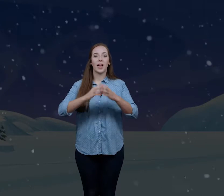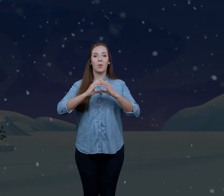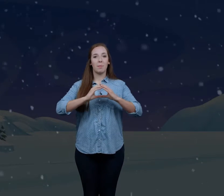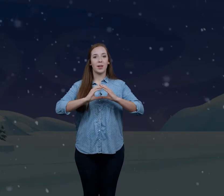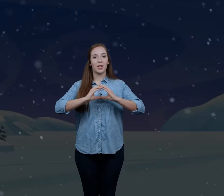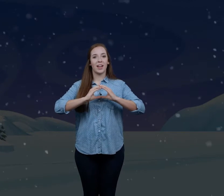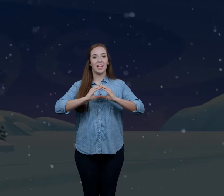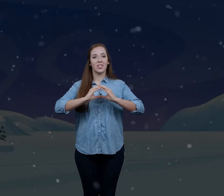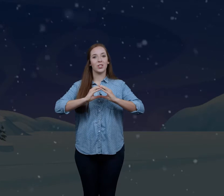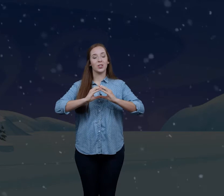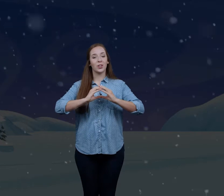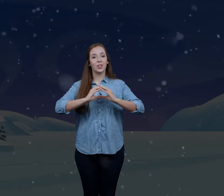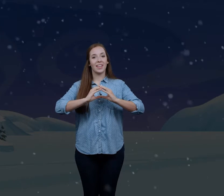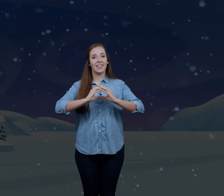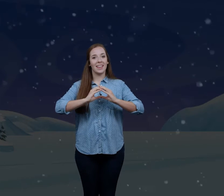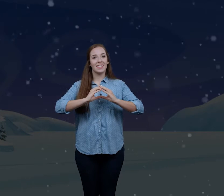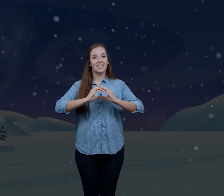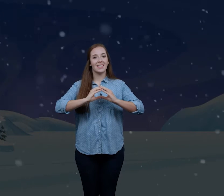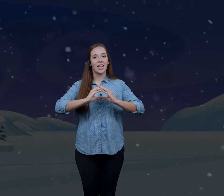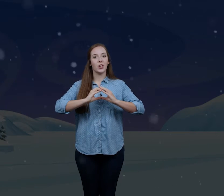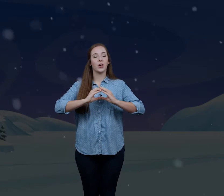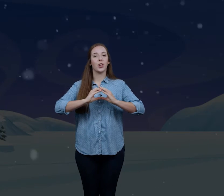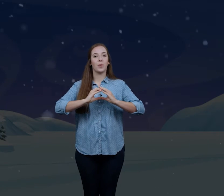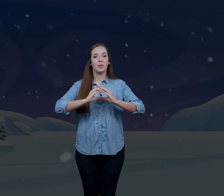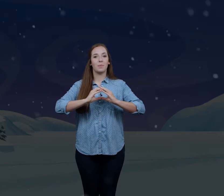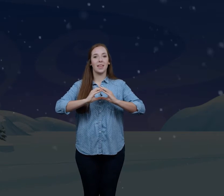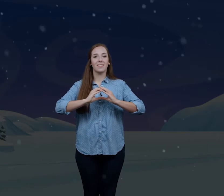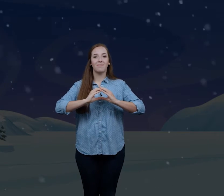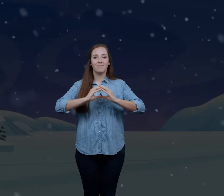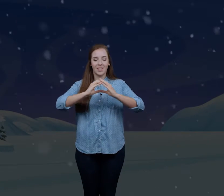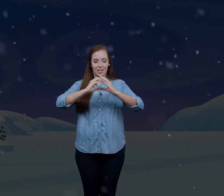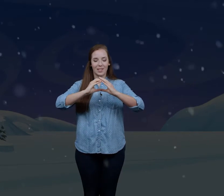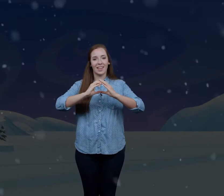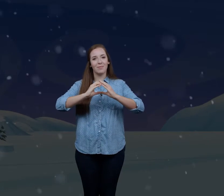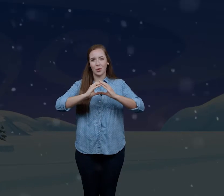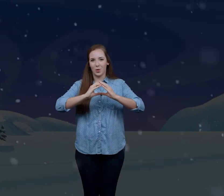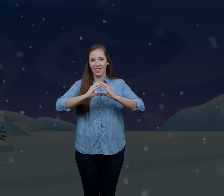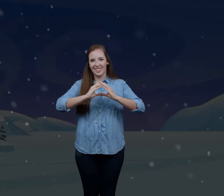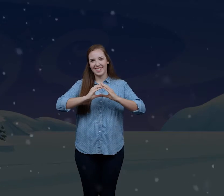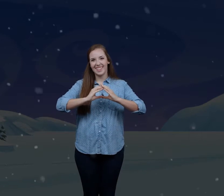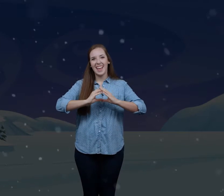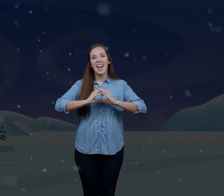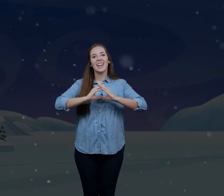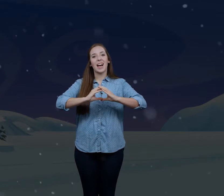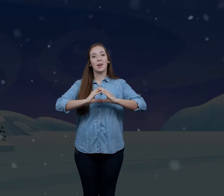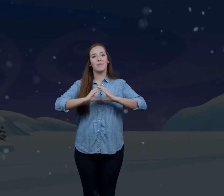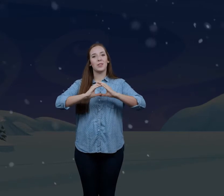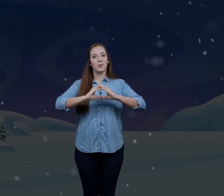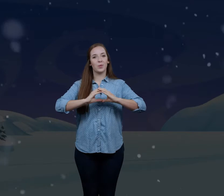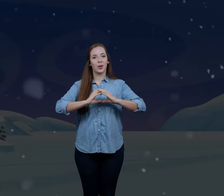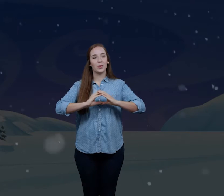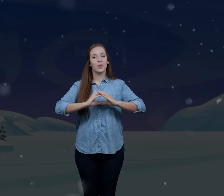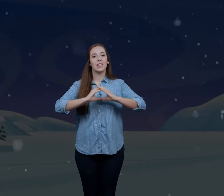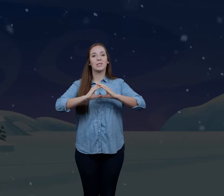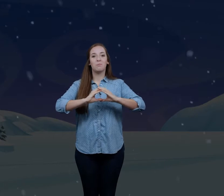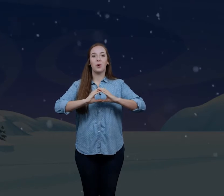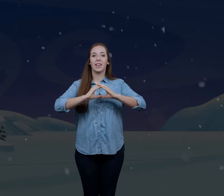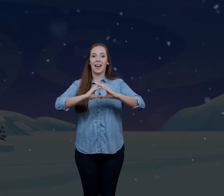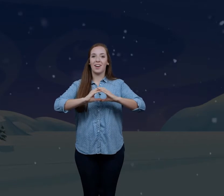out by putting your hands in a circle like this, and you're going to go with the beat. This is like the world. God made the world when he spoke it out,